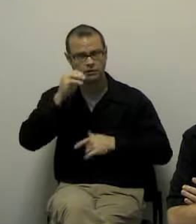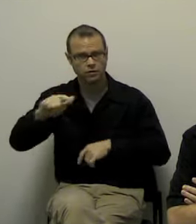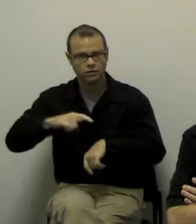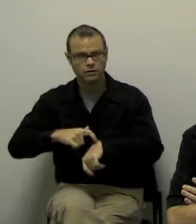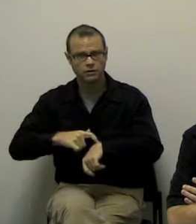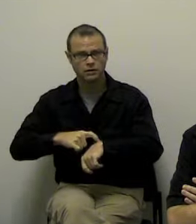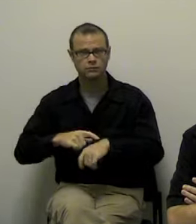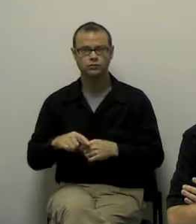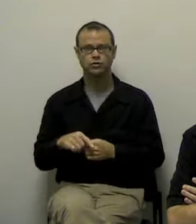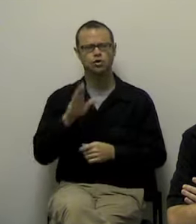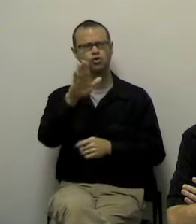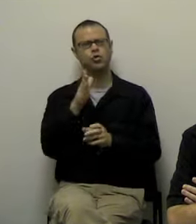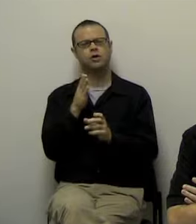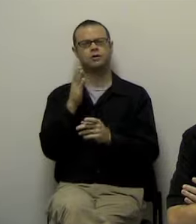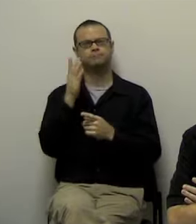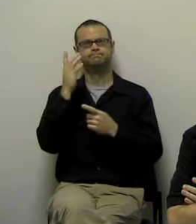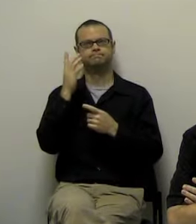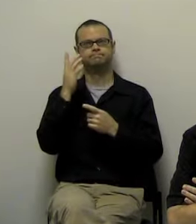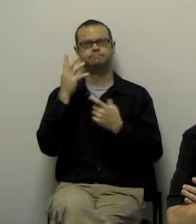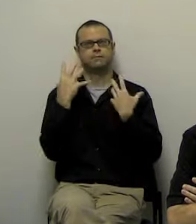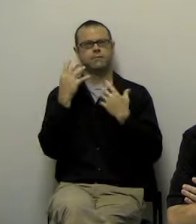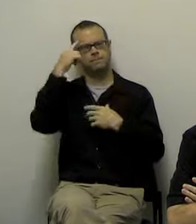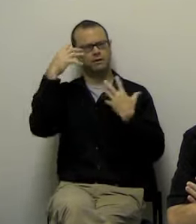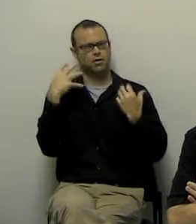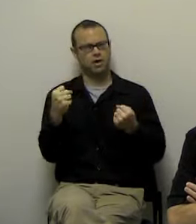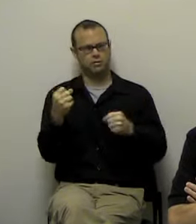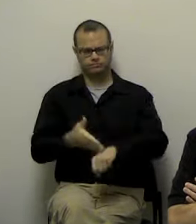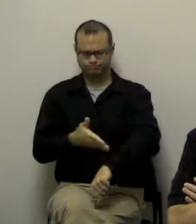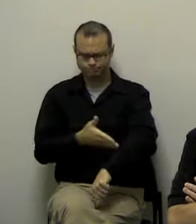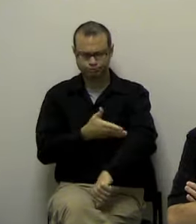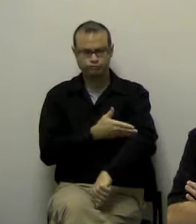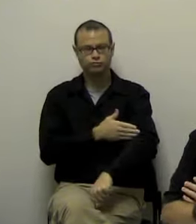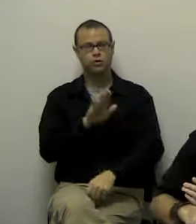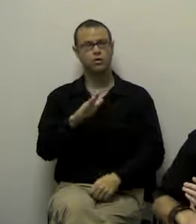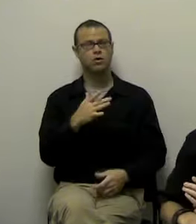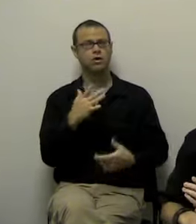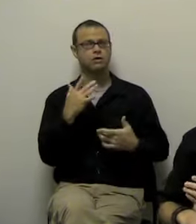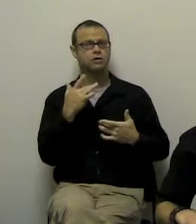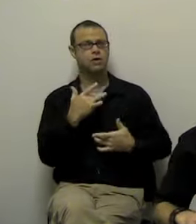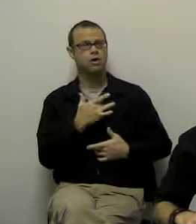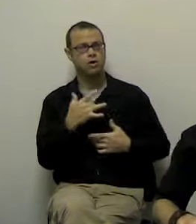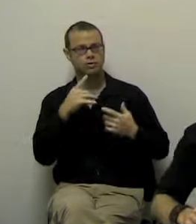psychological well-being. You'll lower your risk of heart disease. You'll even develop better coping skills.